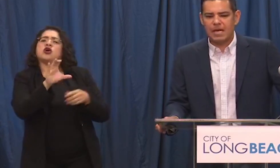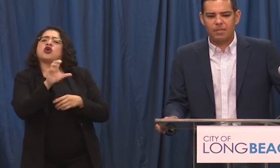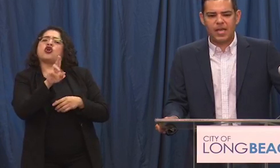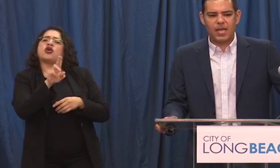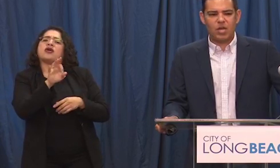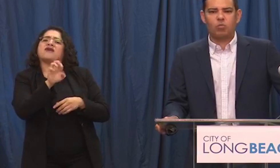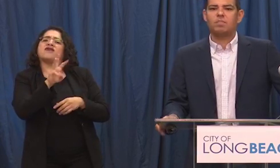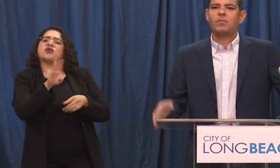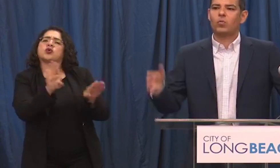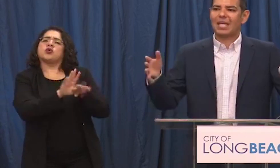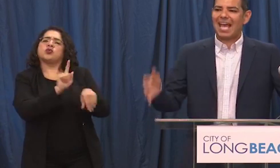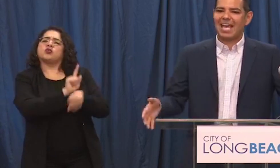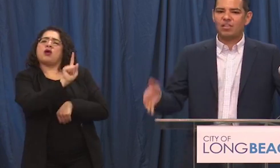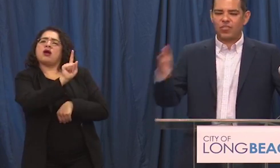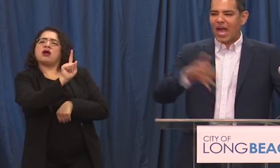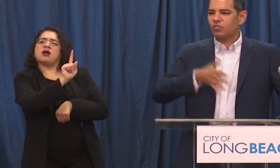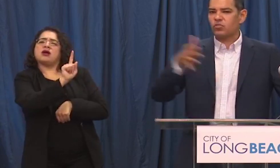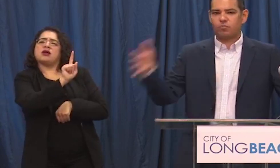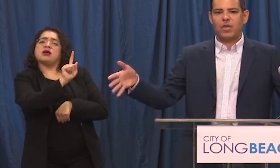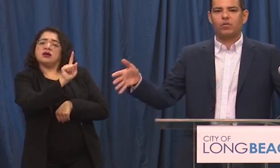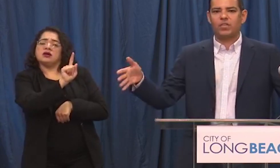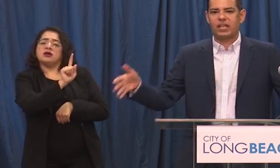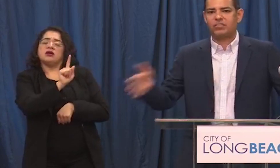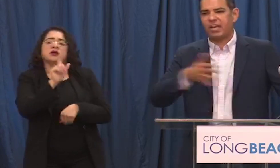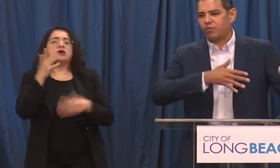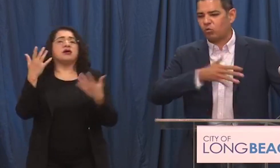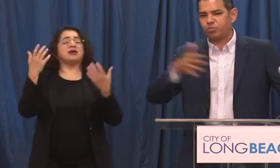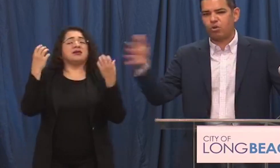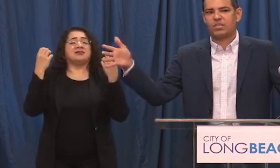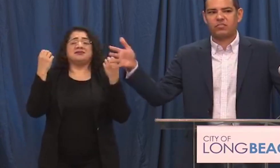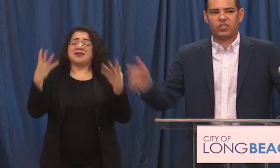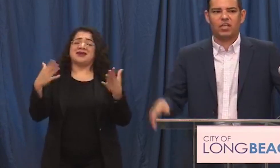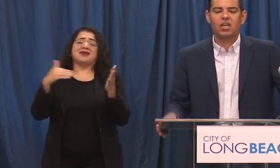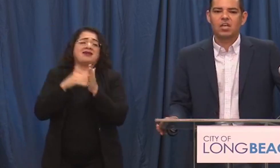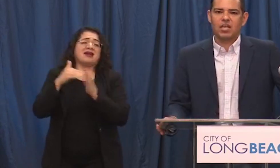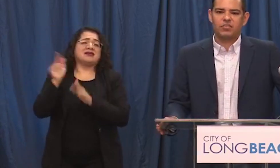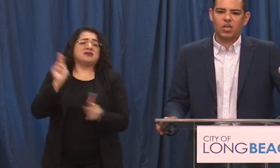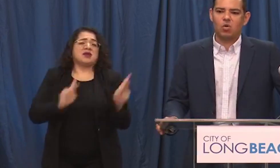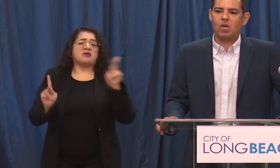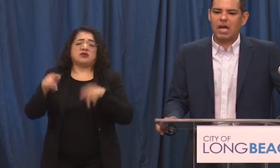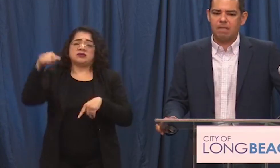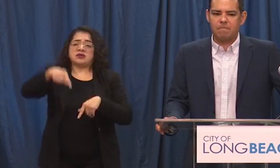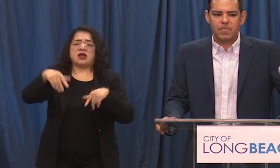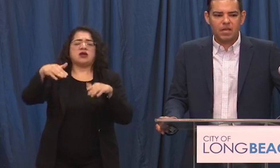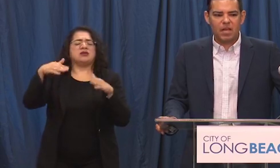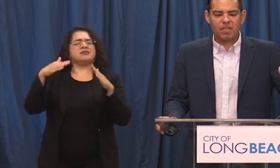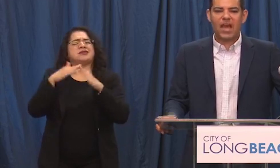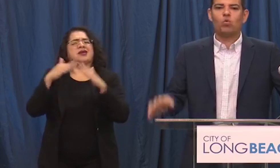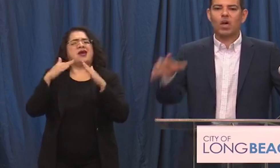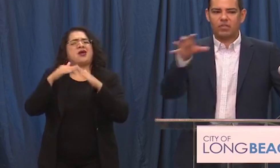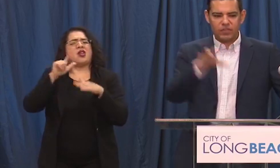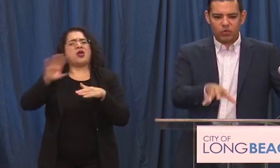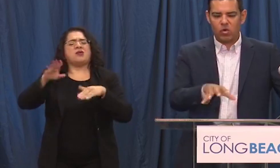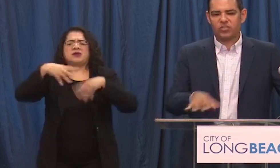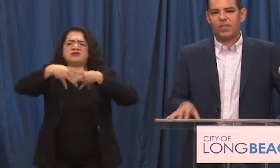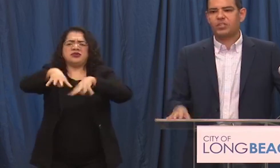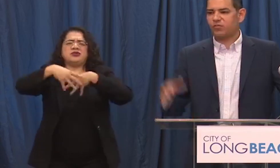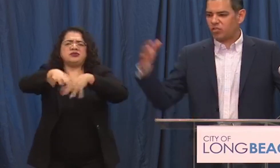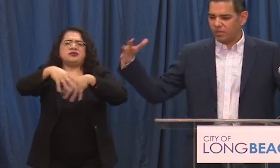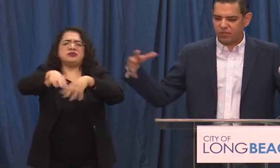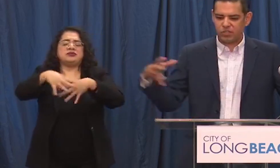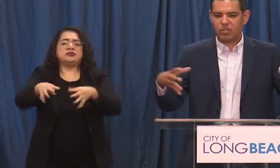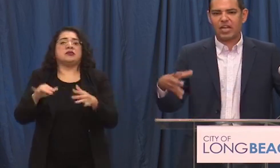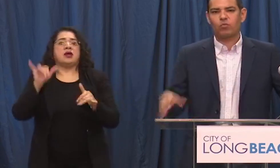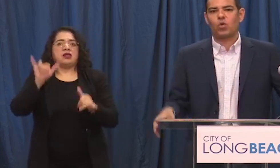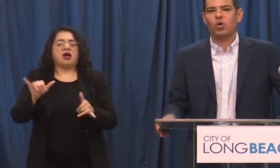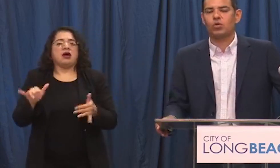um and and remember we had thousands of people in the downtown of course protesting and so um that was of course the impetus